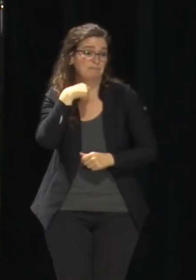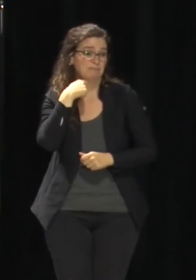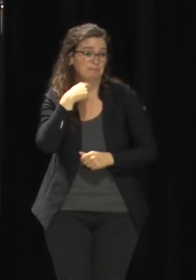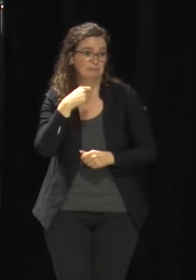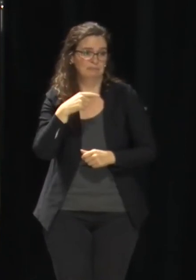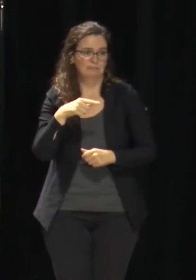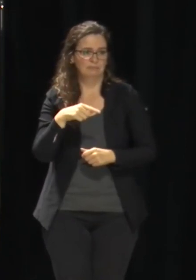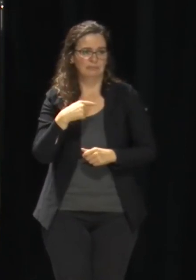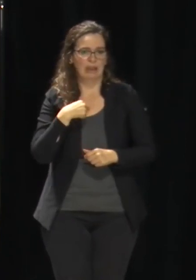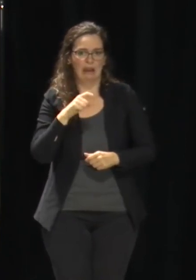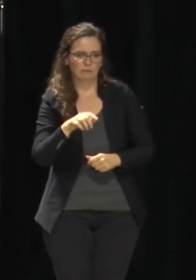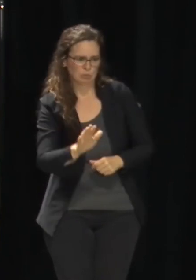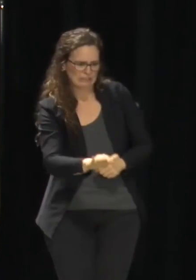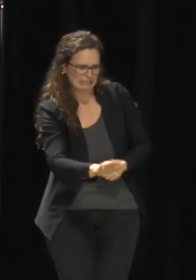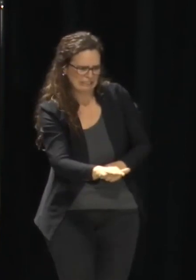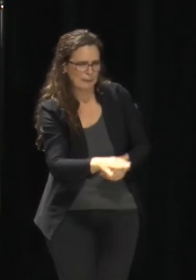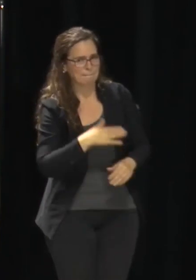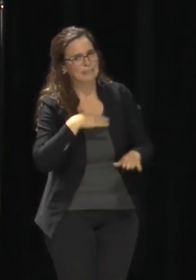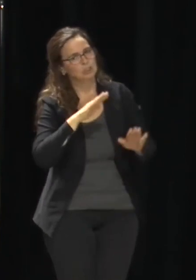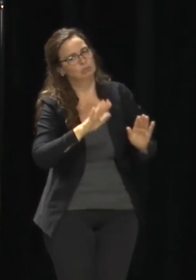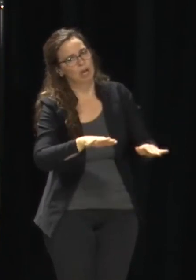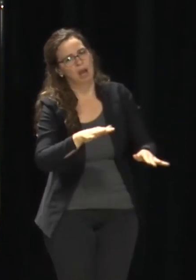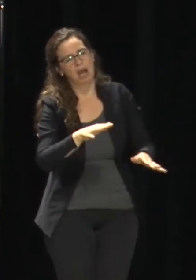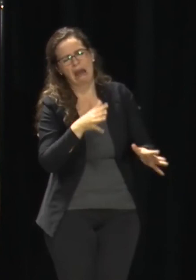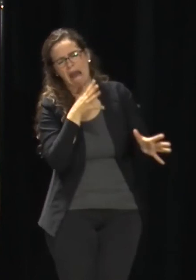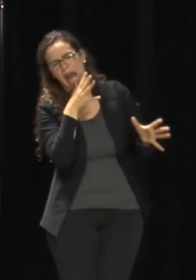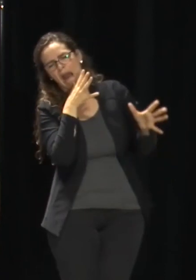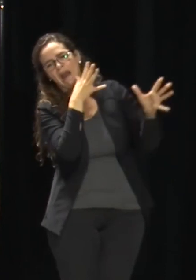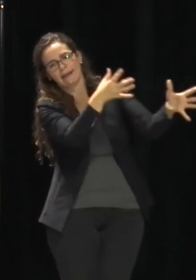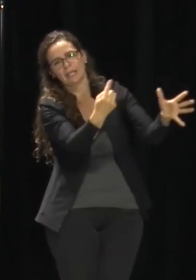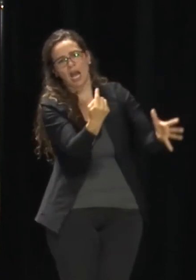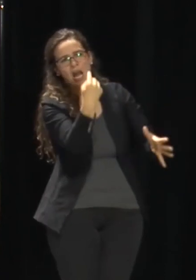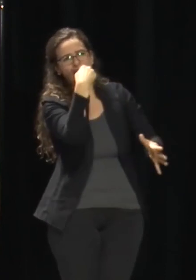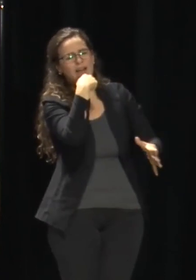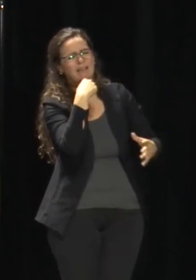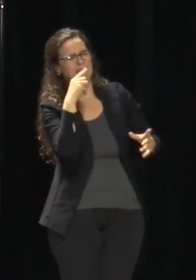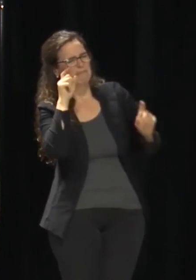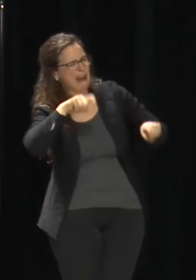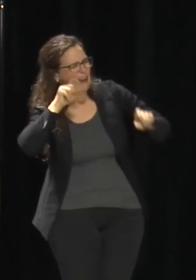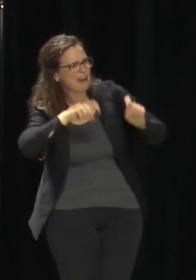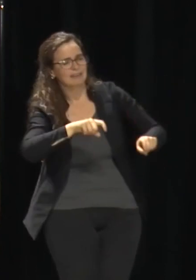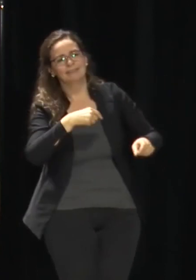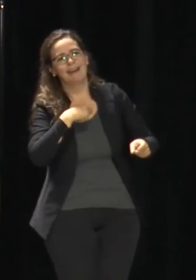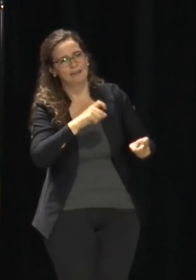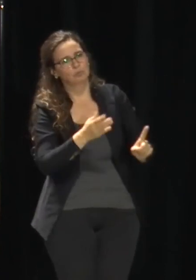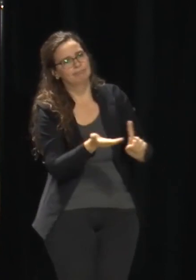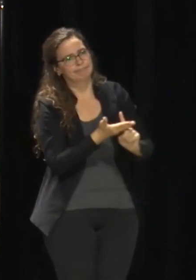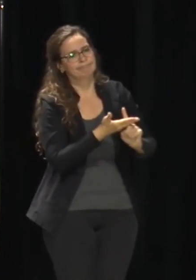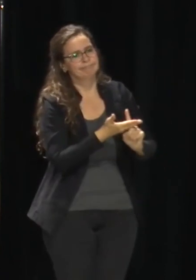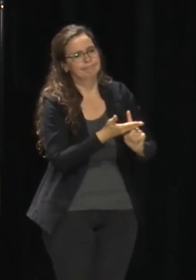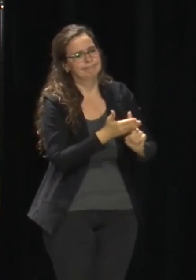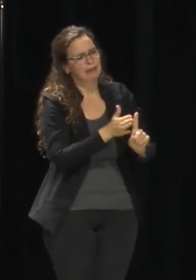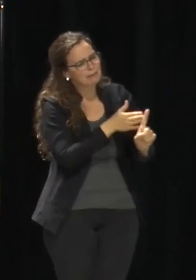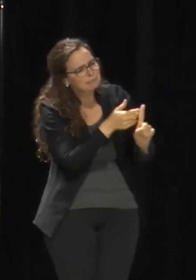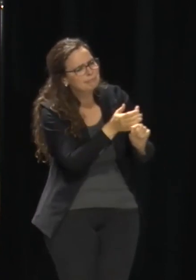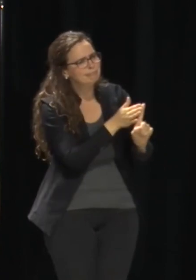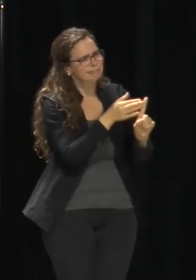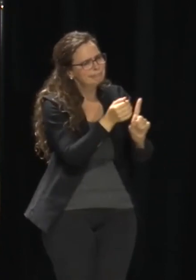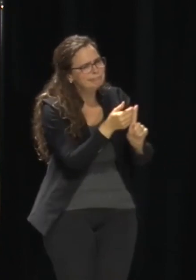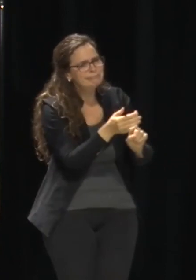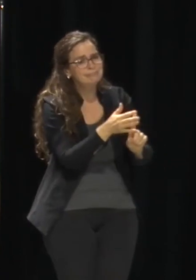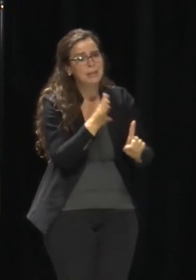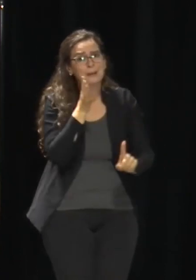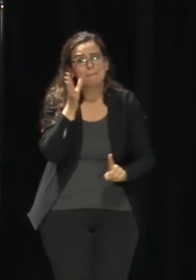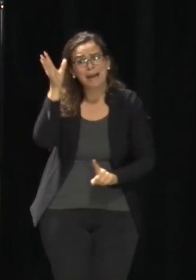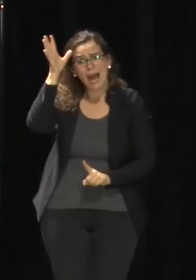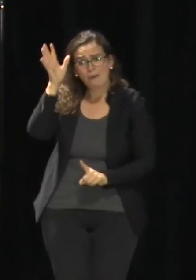to do to do these nasal swabs. Trish, this is parents that didn't want to do this. So now they got the